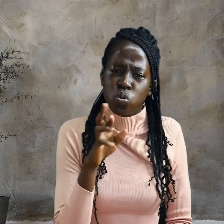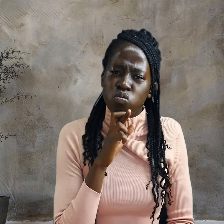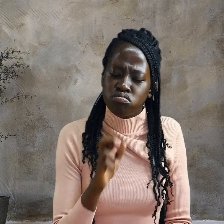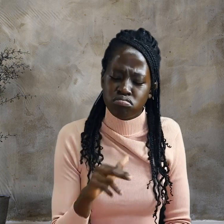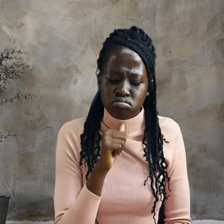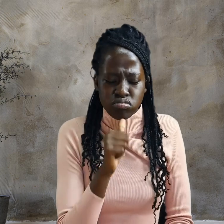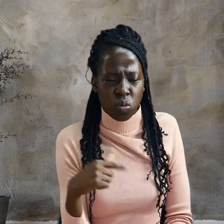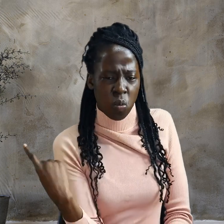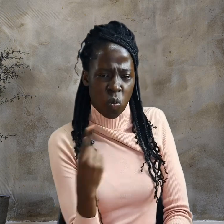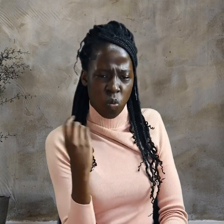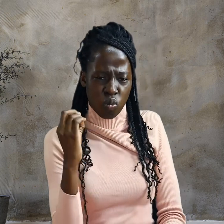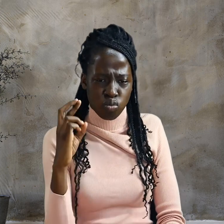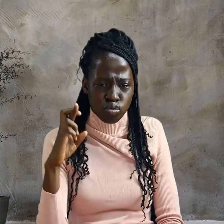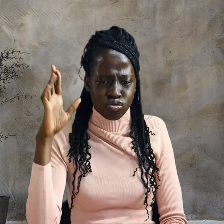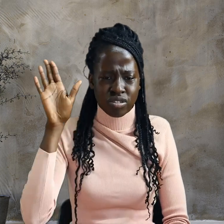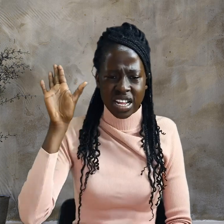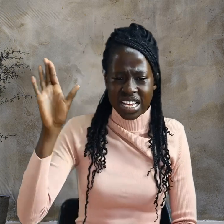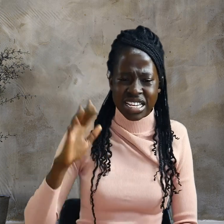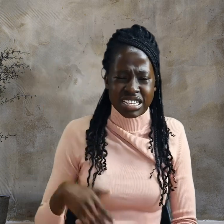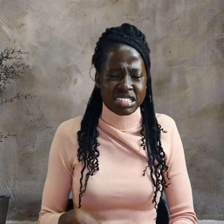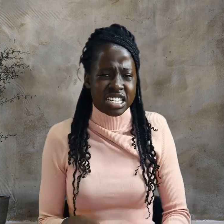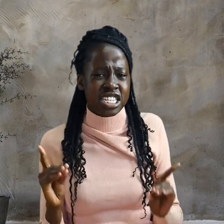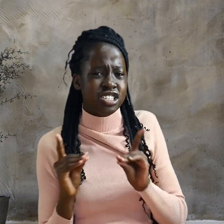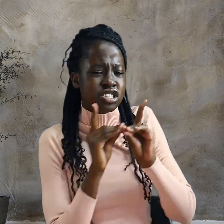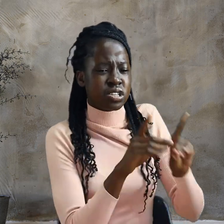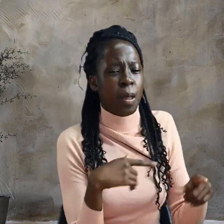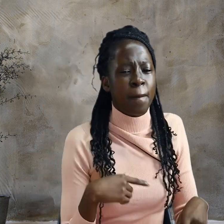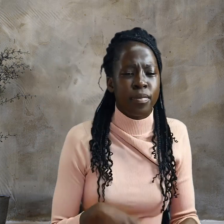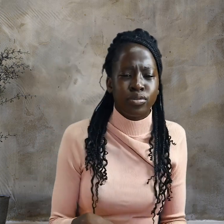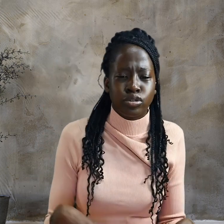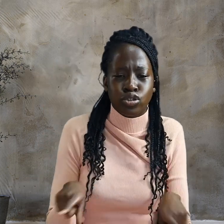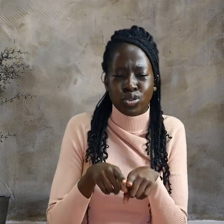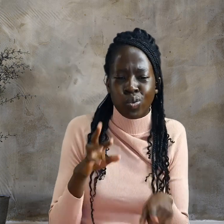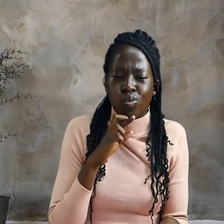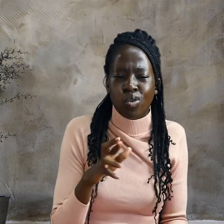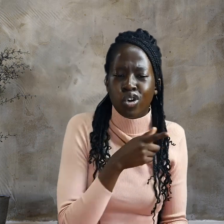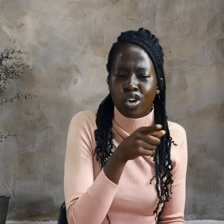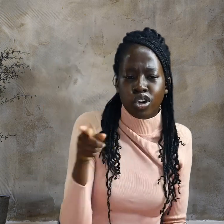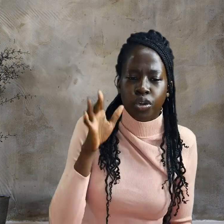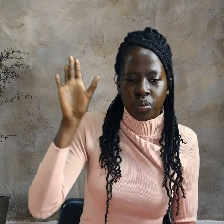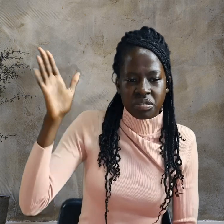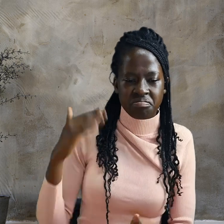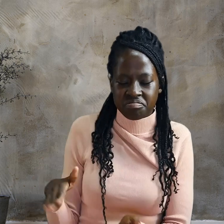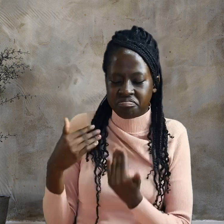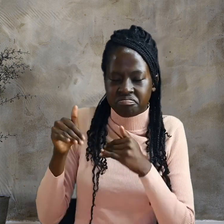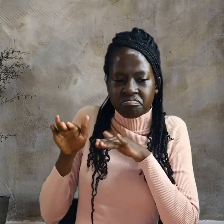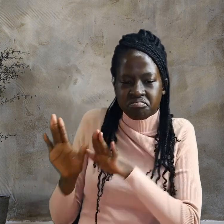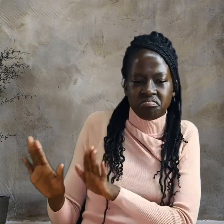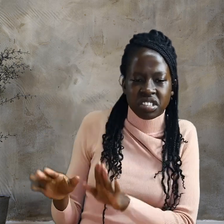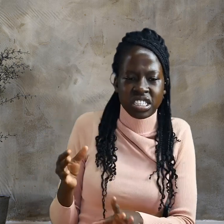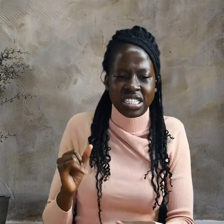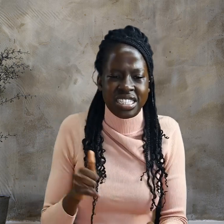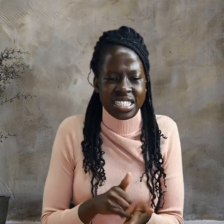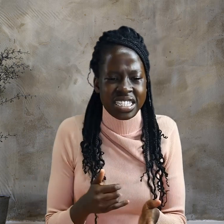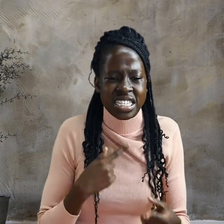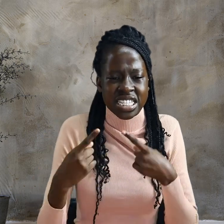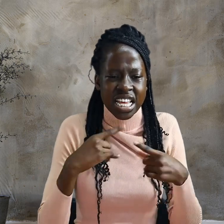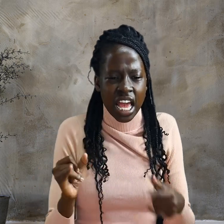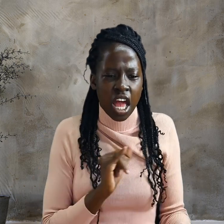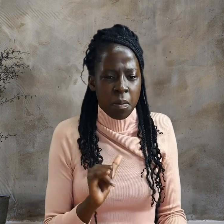He denied it, saying, I am not. One of the high priest's servants, a relative